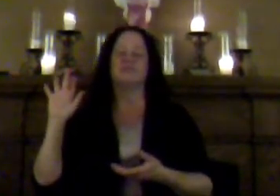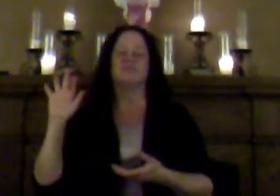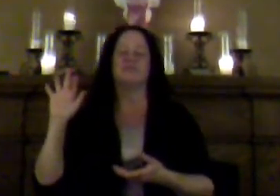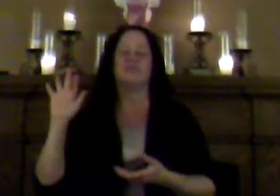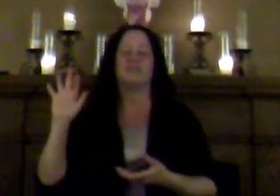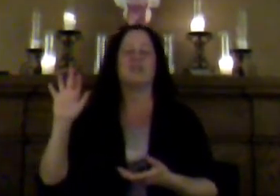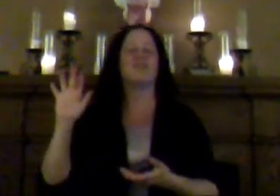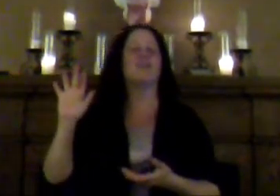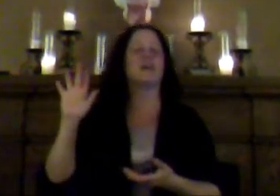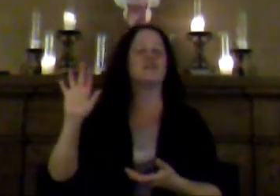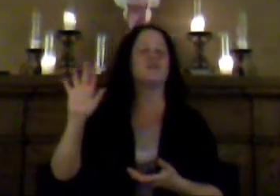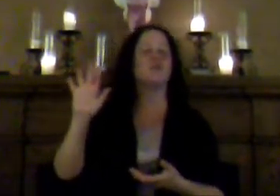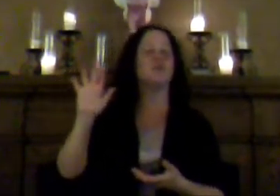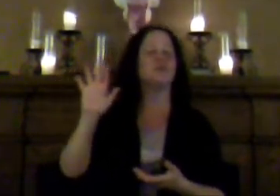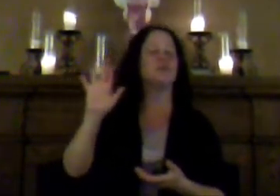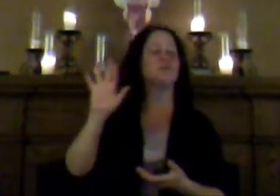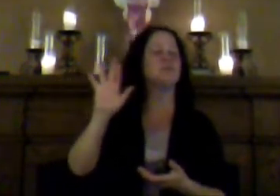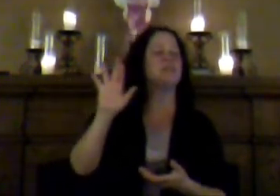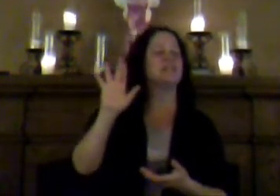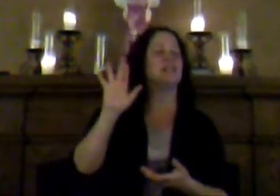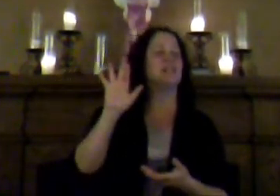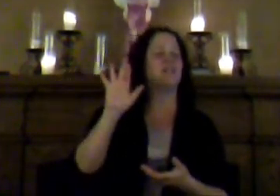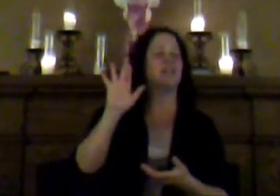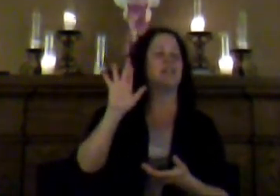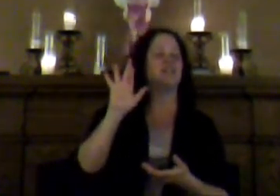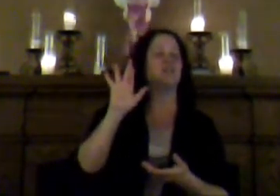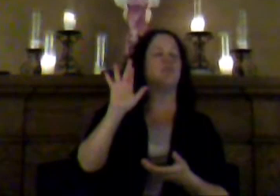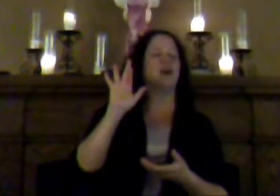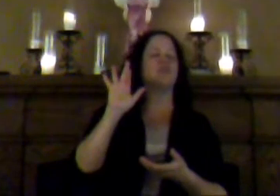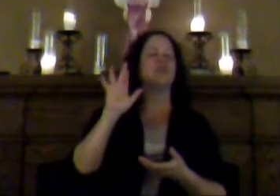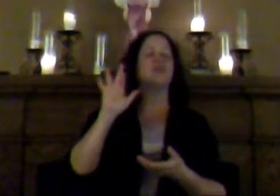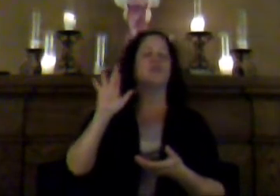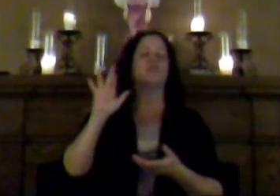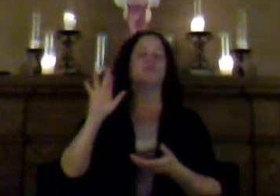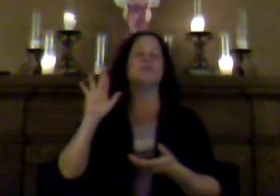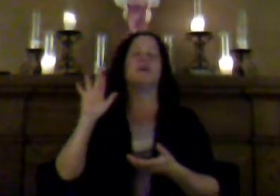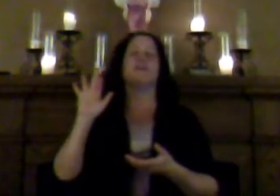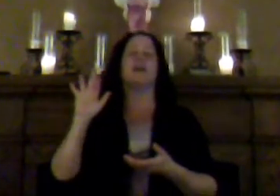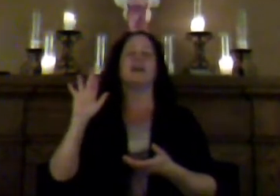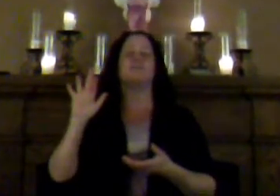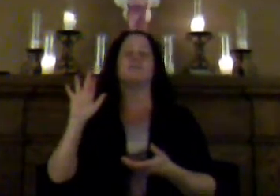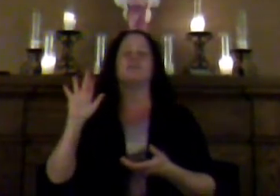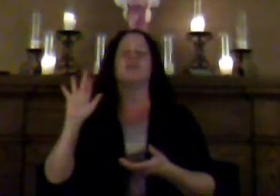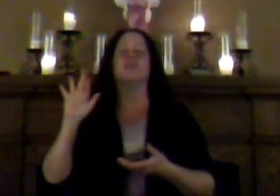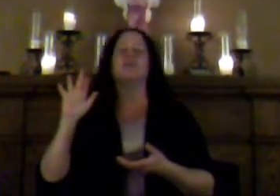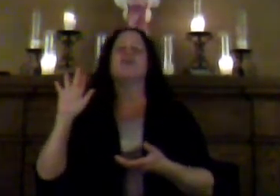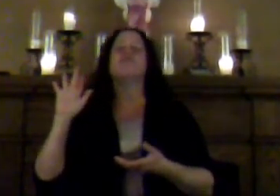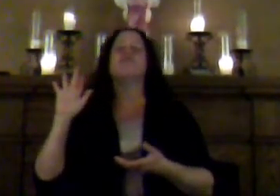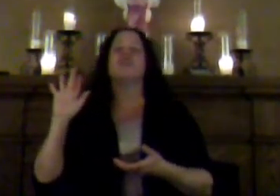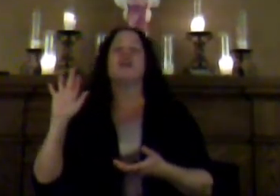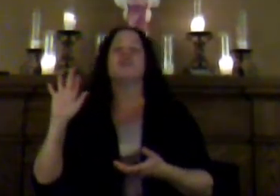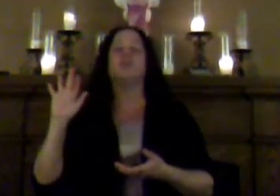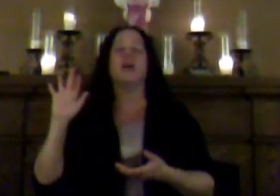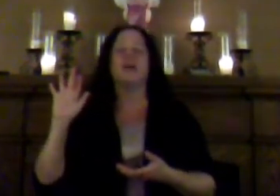Yet the next four years will be significant as you watch old paradigms fade away.